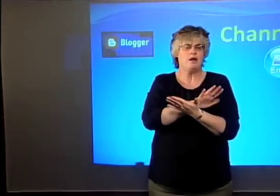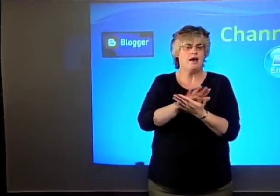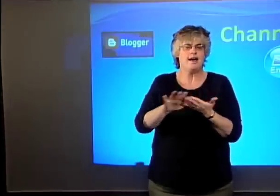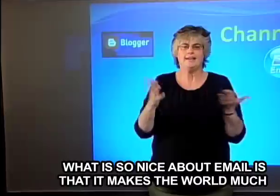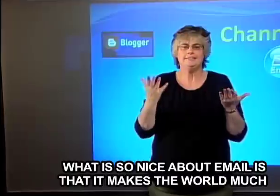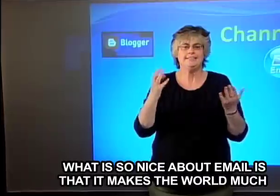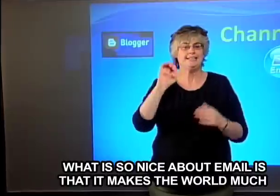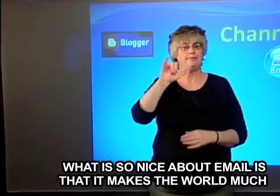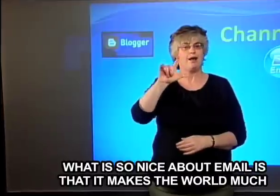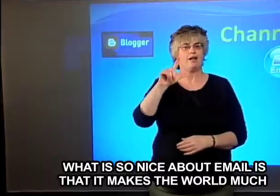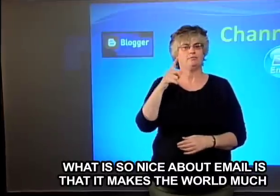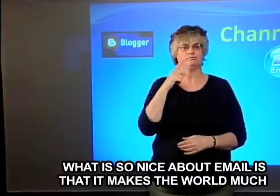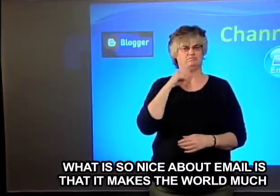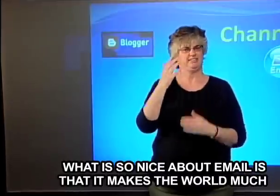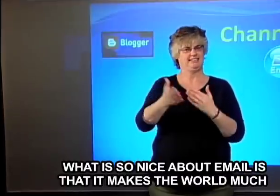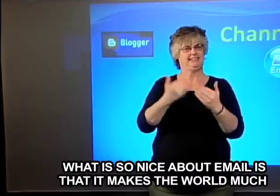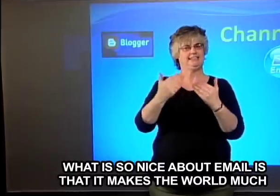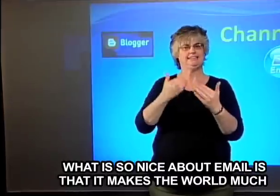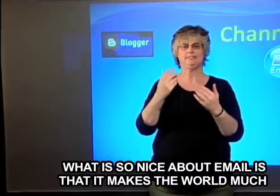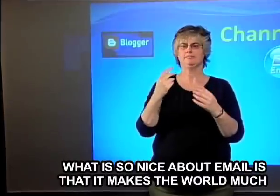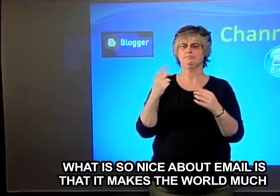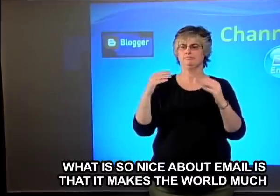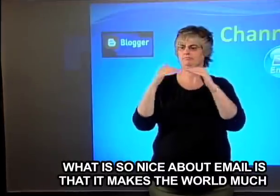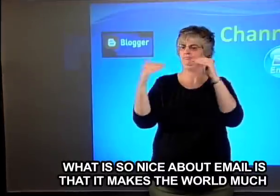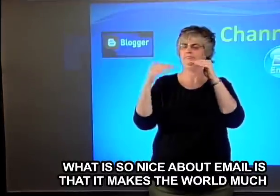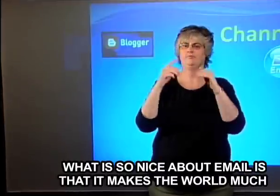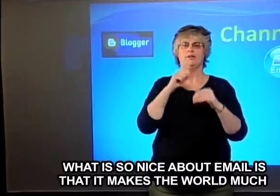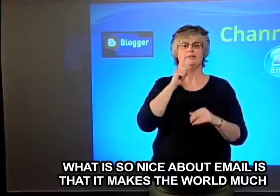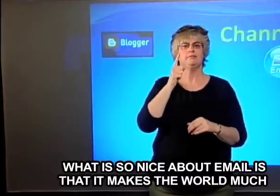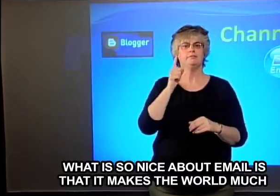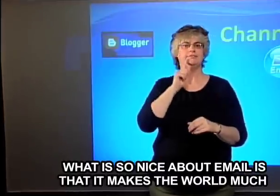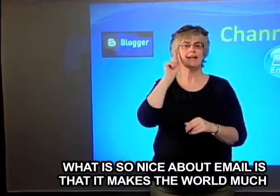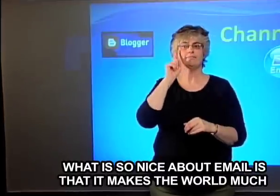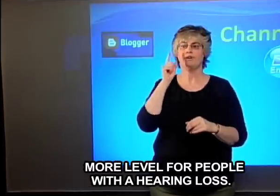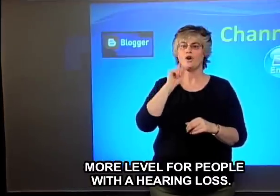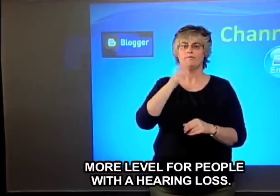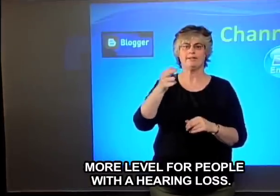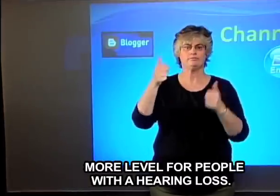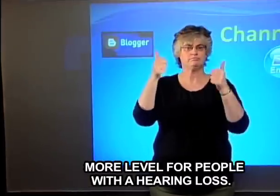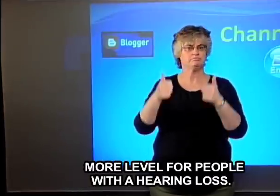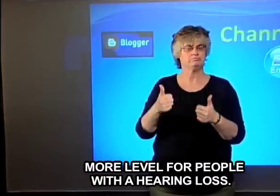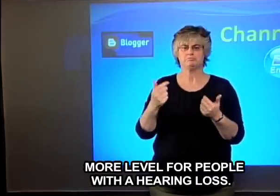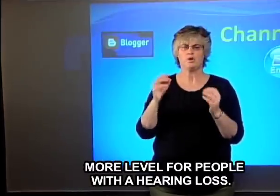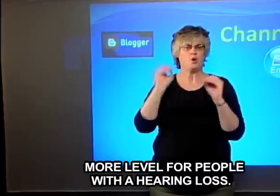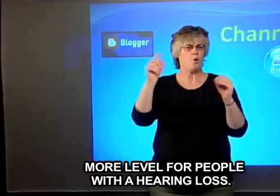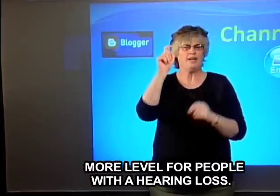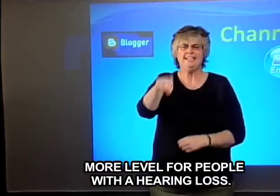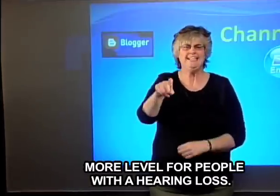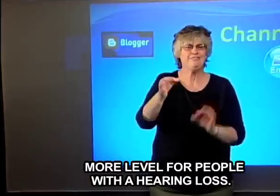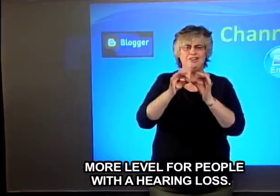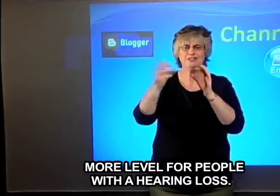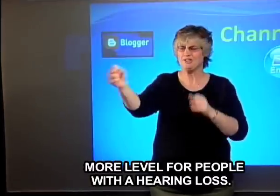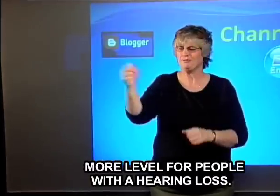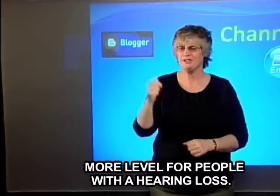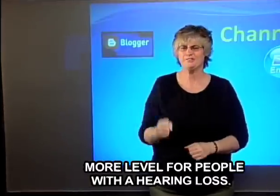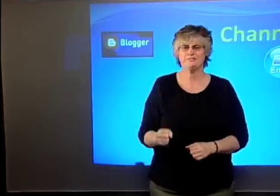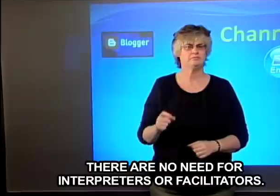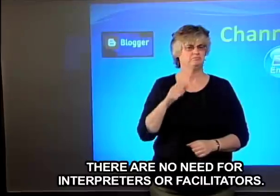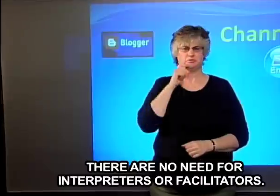What is so nice about email is that it makes the world much more level for people with a hearing loss. There are no